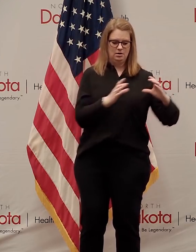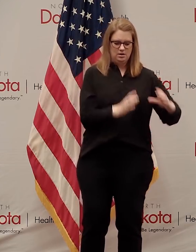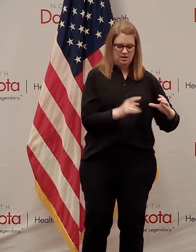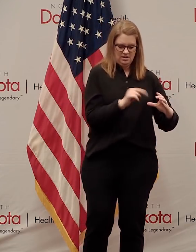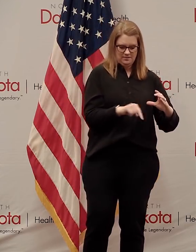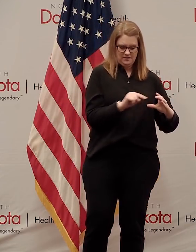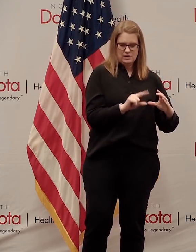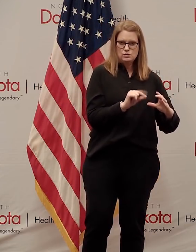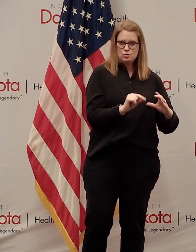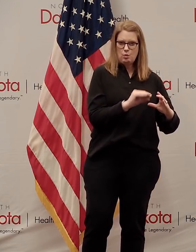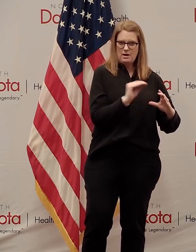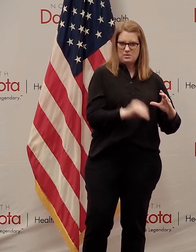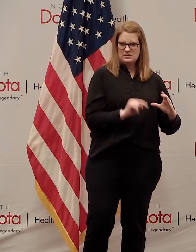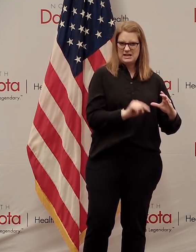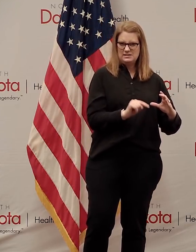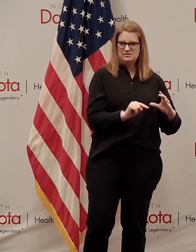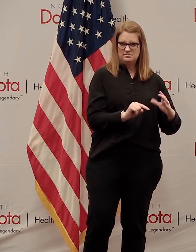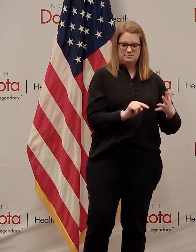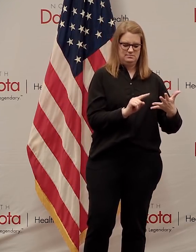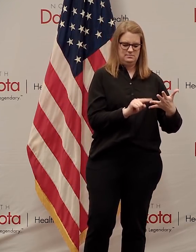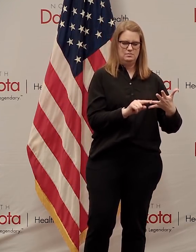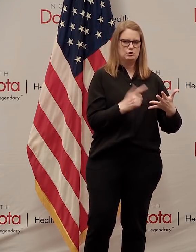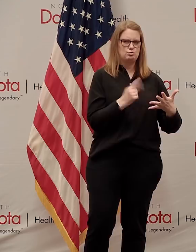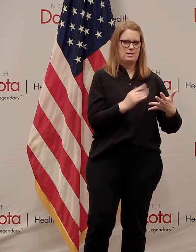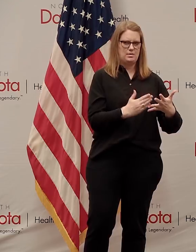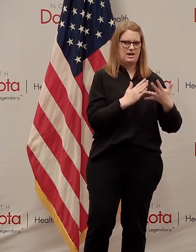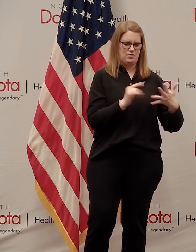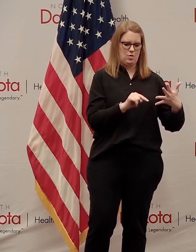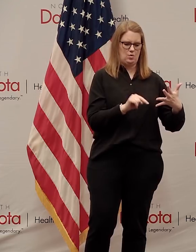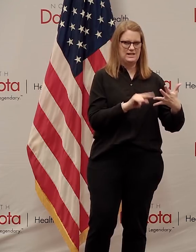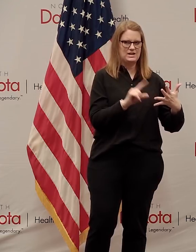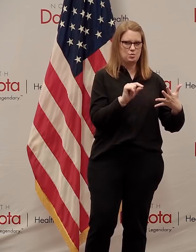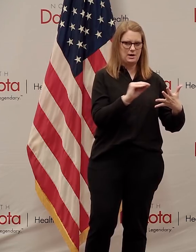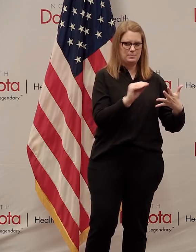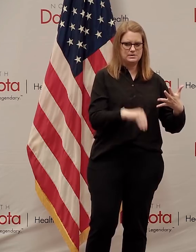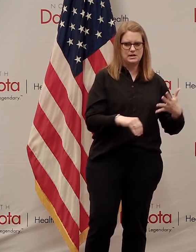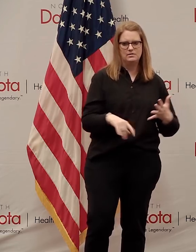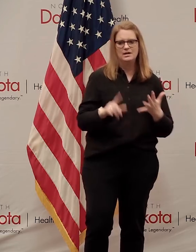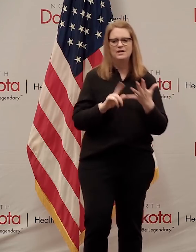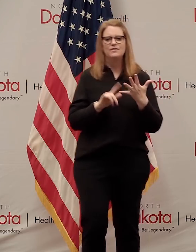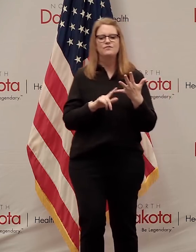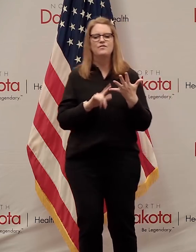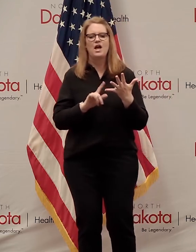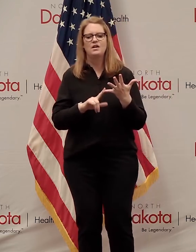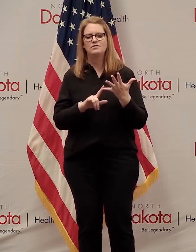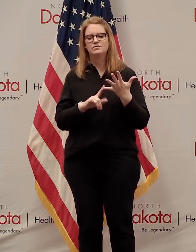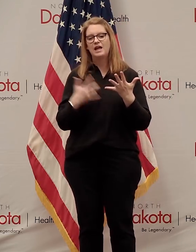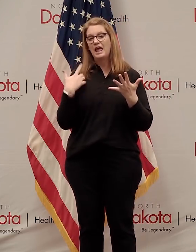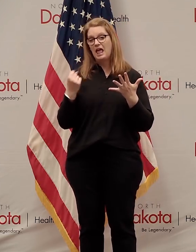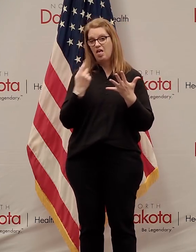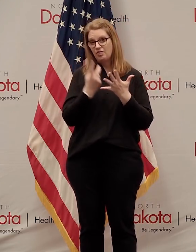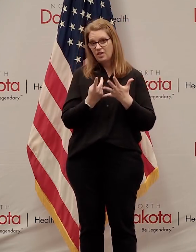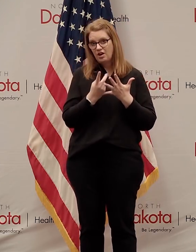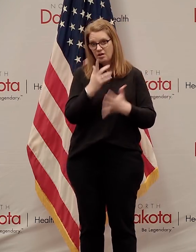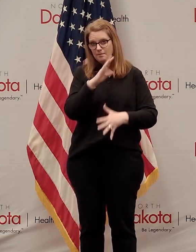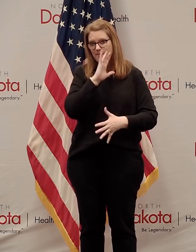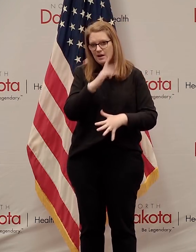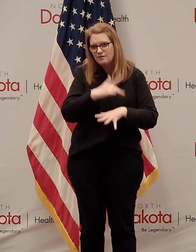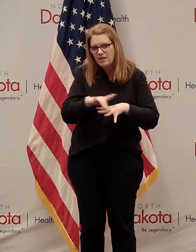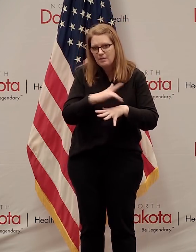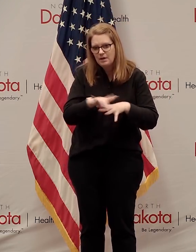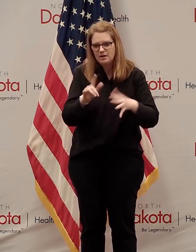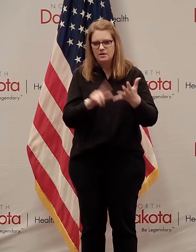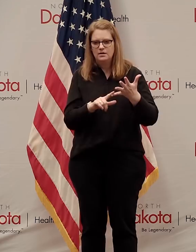protect here under item four. Number five, sufficient health care capacity. I don't want to say that we've, you know,